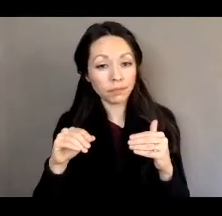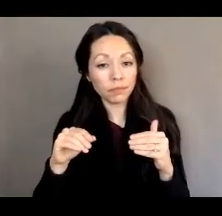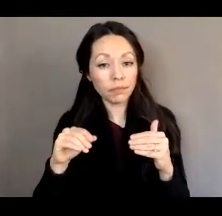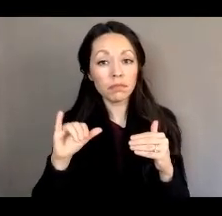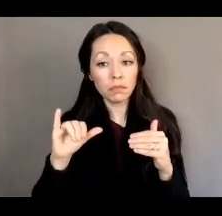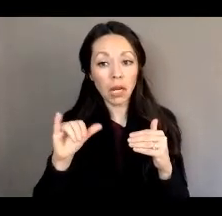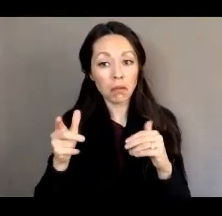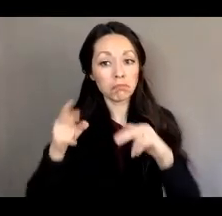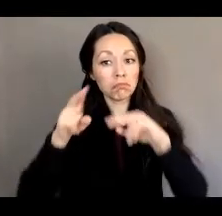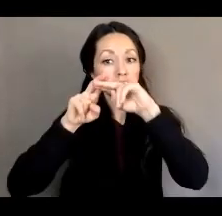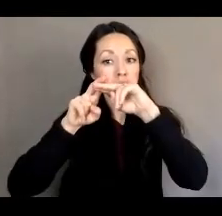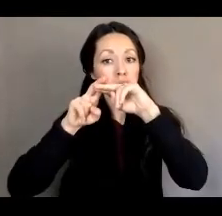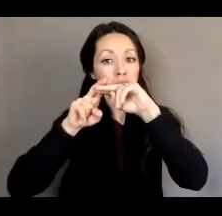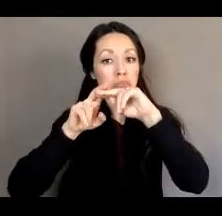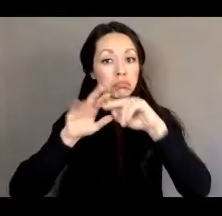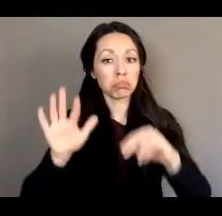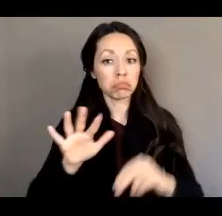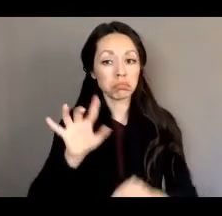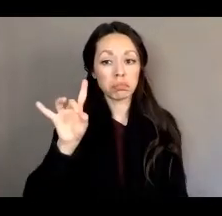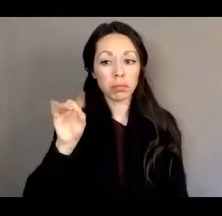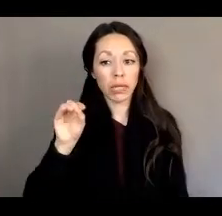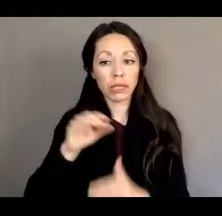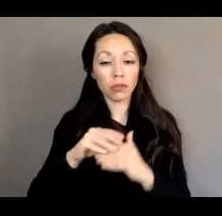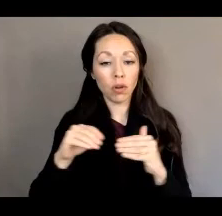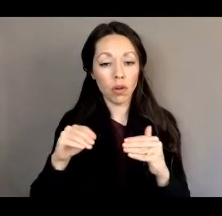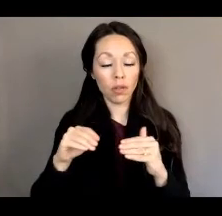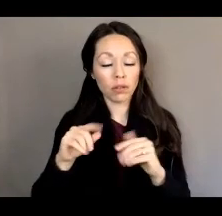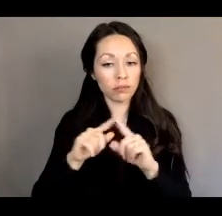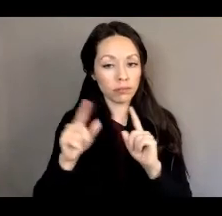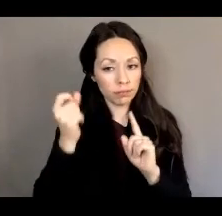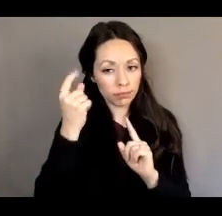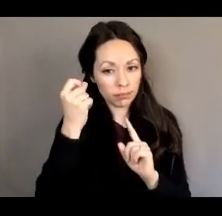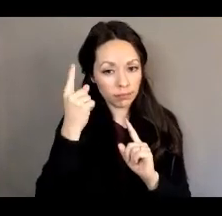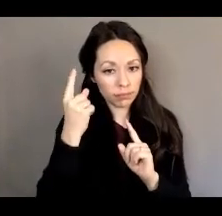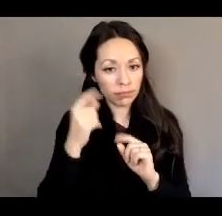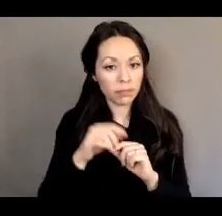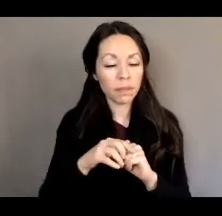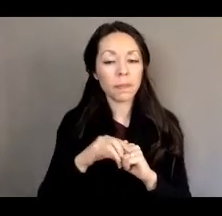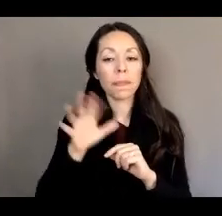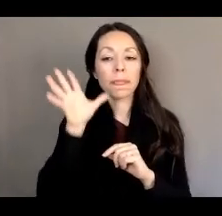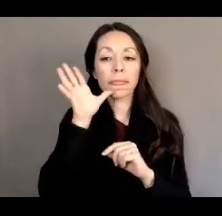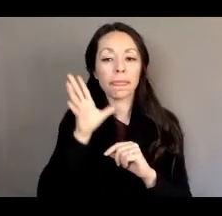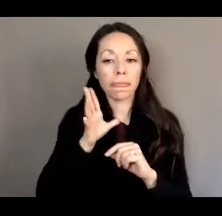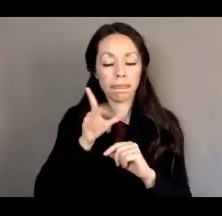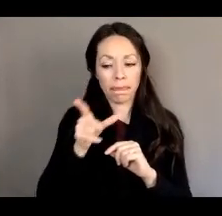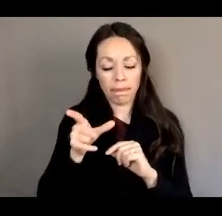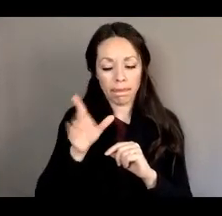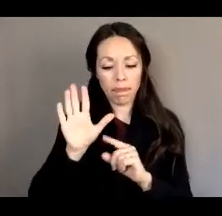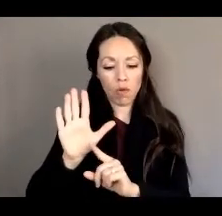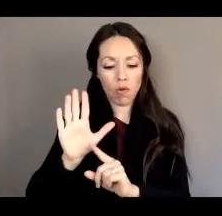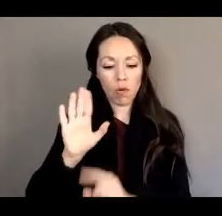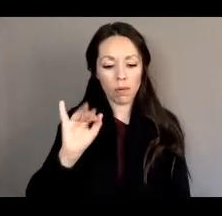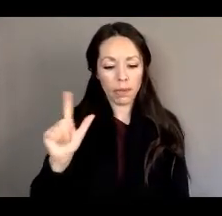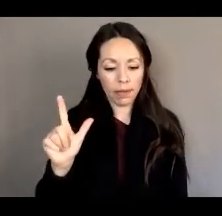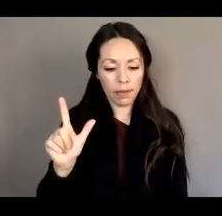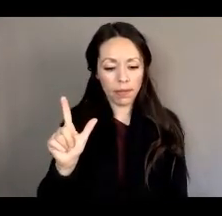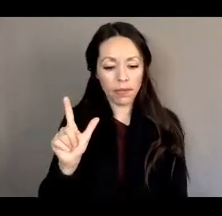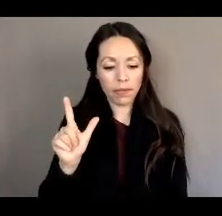uh, increase of around $80. However, her bill, uh, would